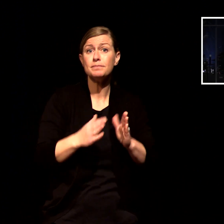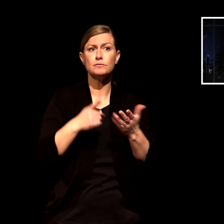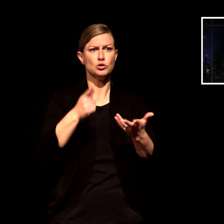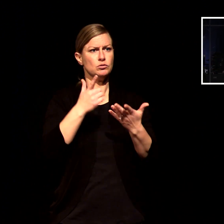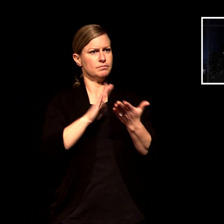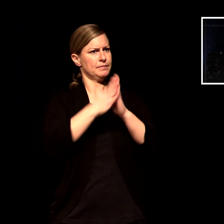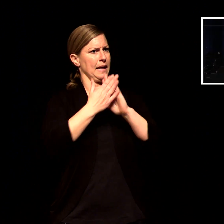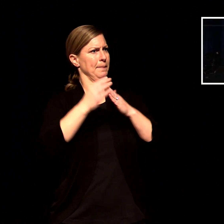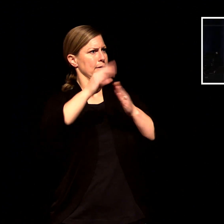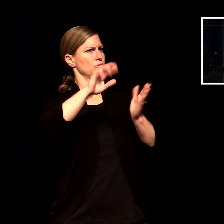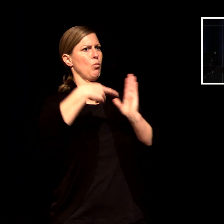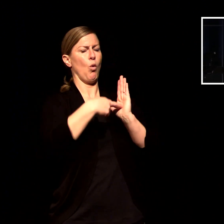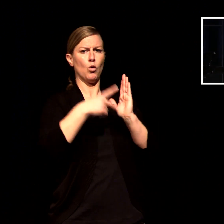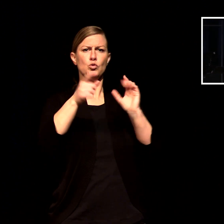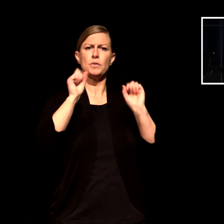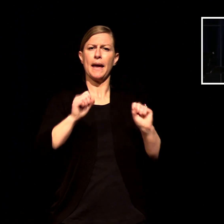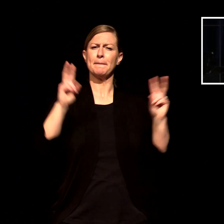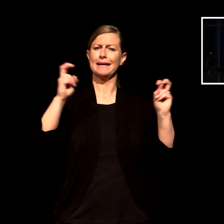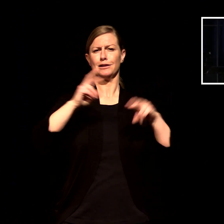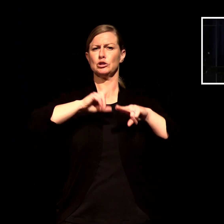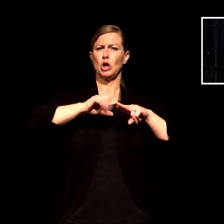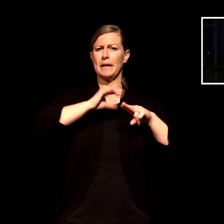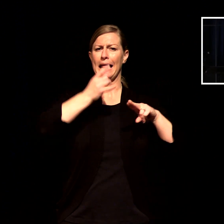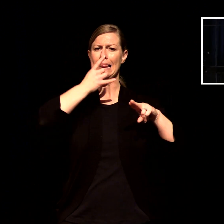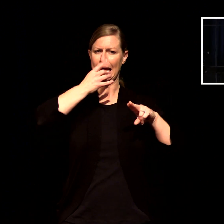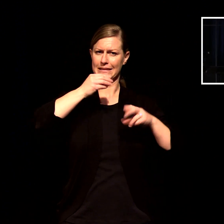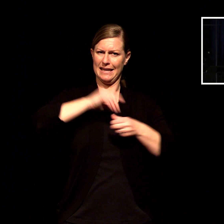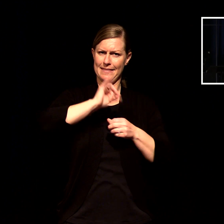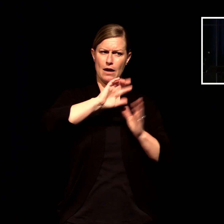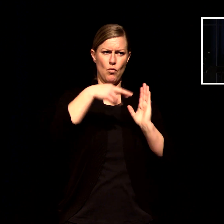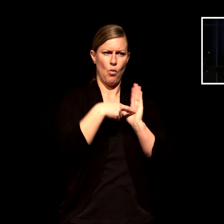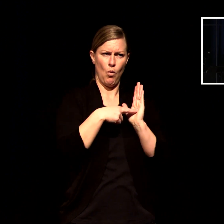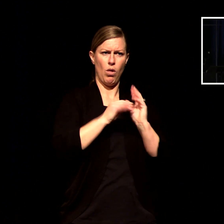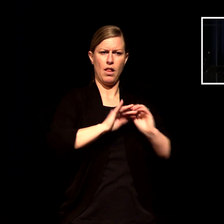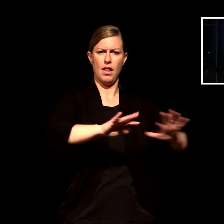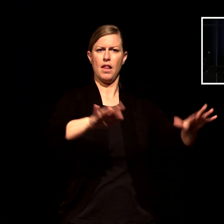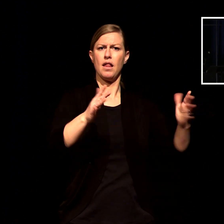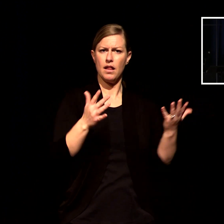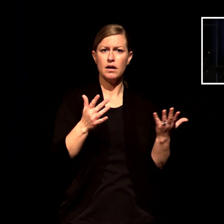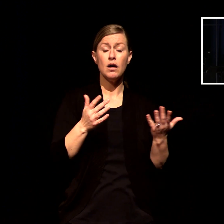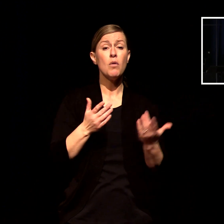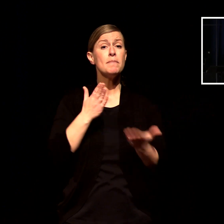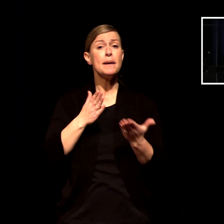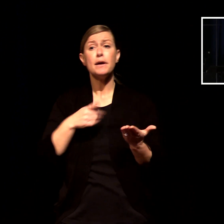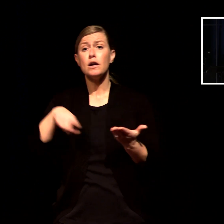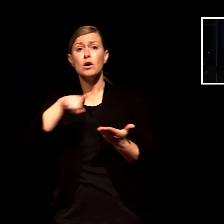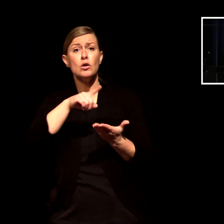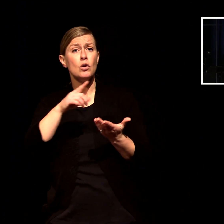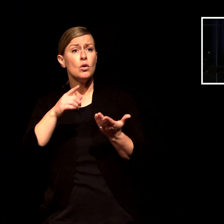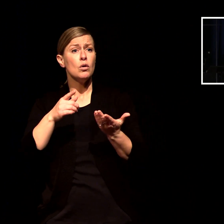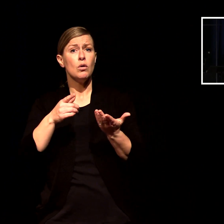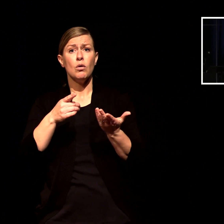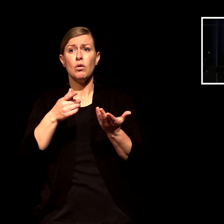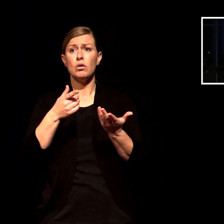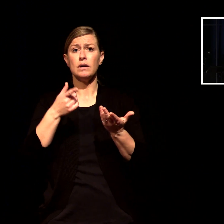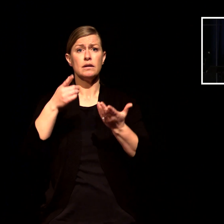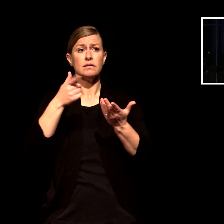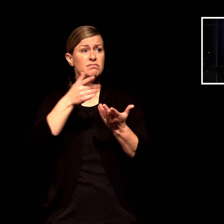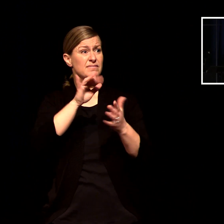church family there are words of healing and hope that will never get spoken unless we speak them